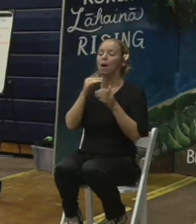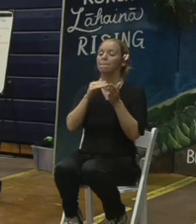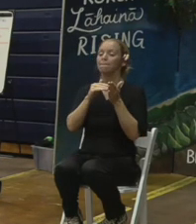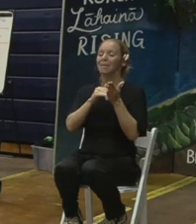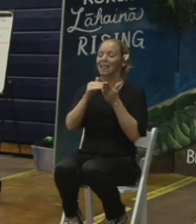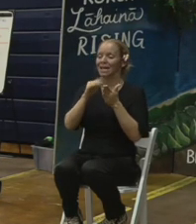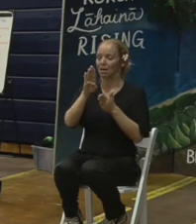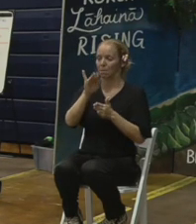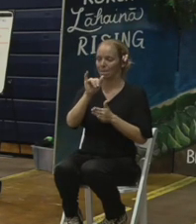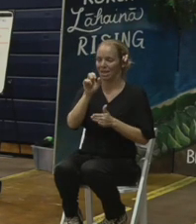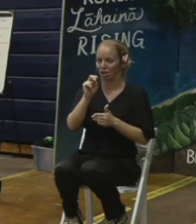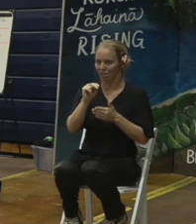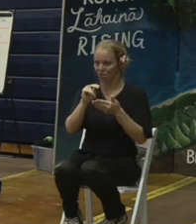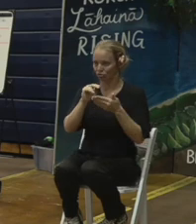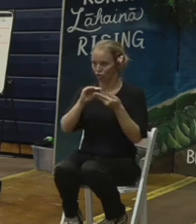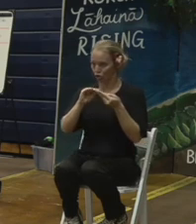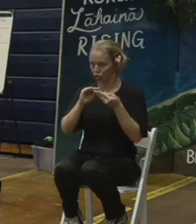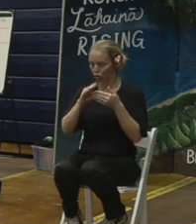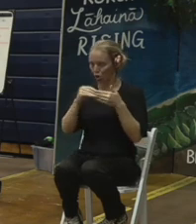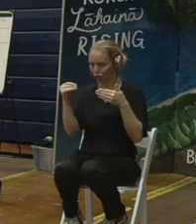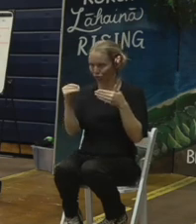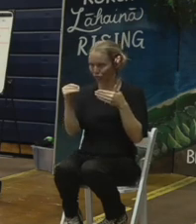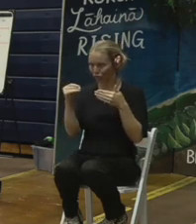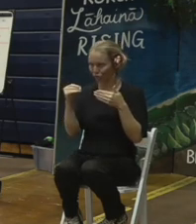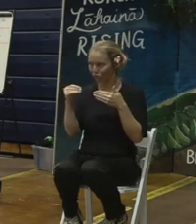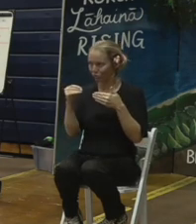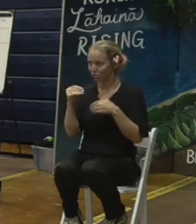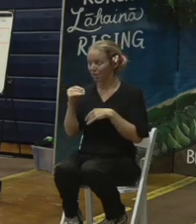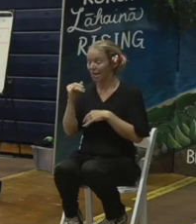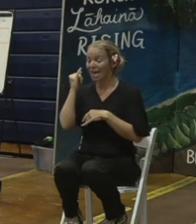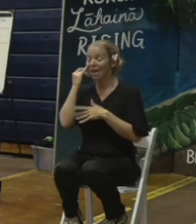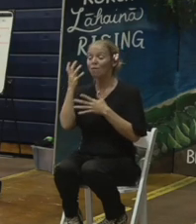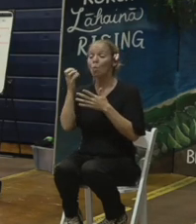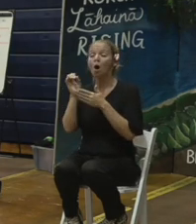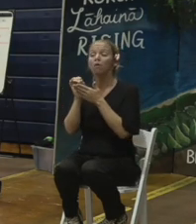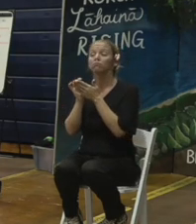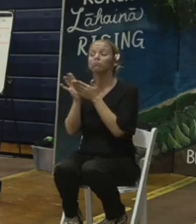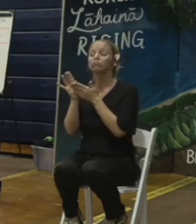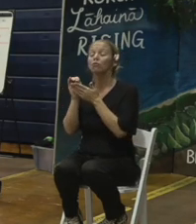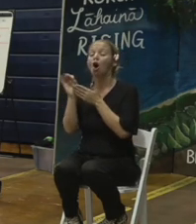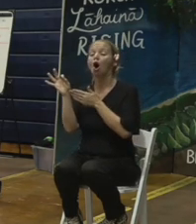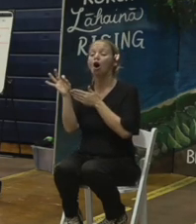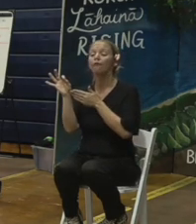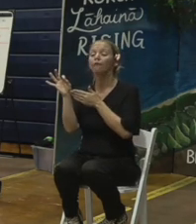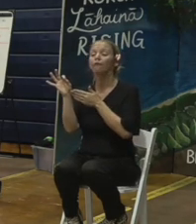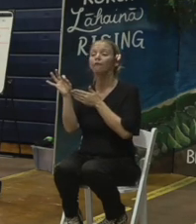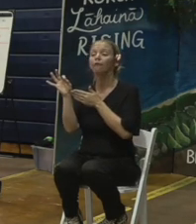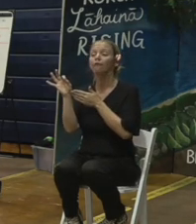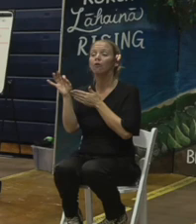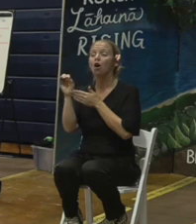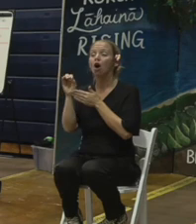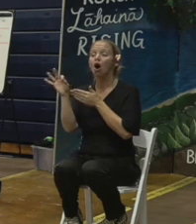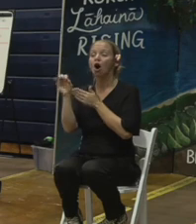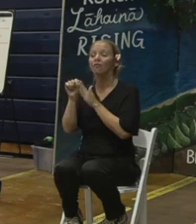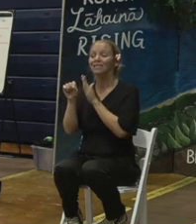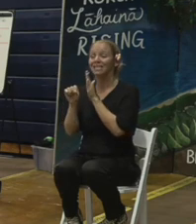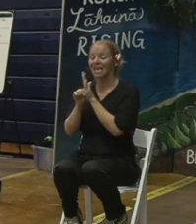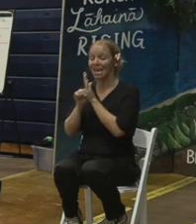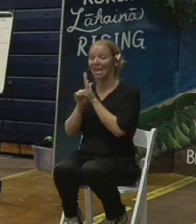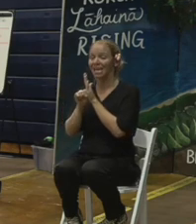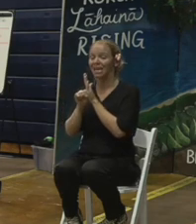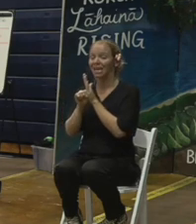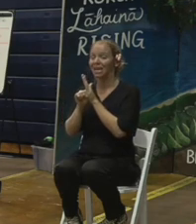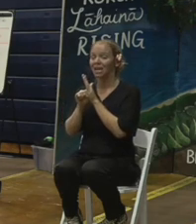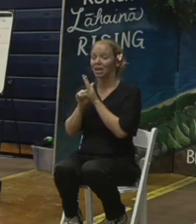The estimated cost to take it off of Maui, out of state, is $4 billion. Now what's more